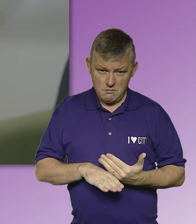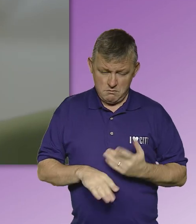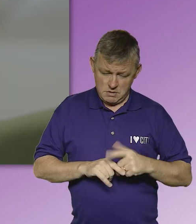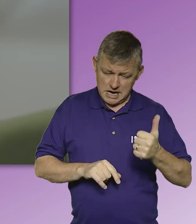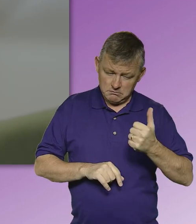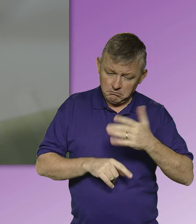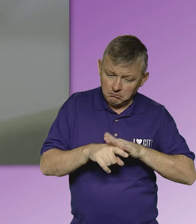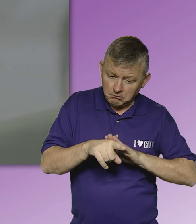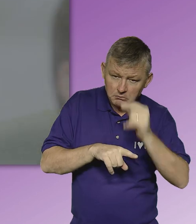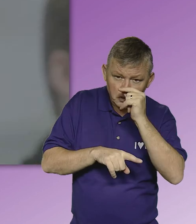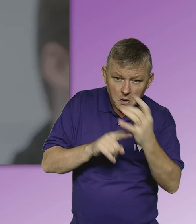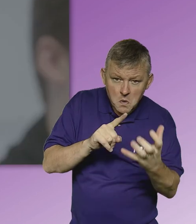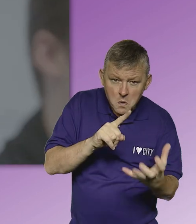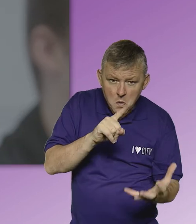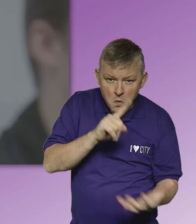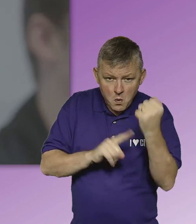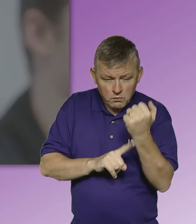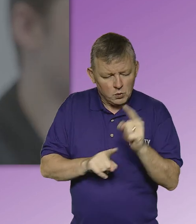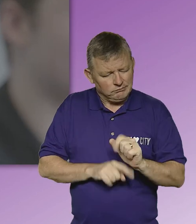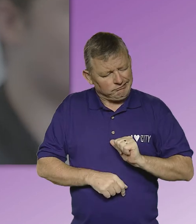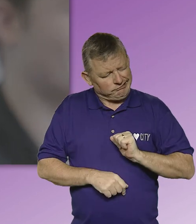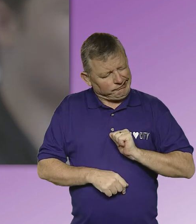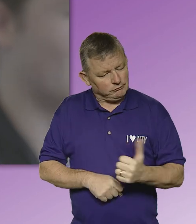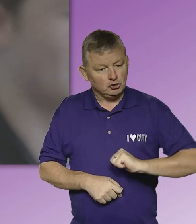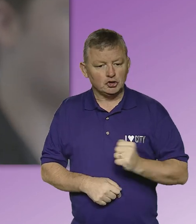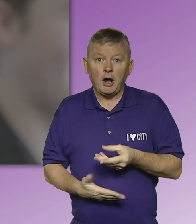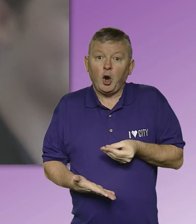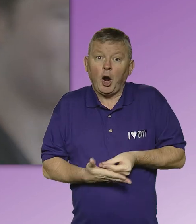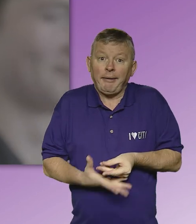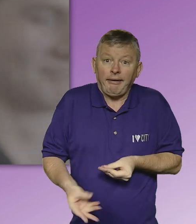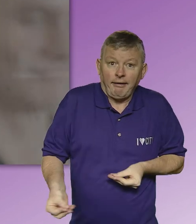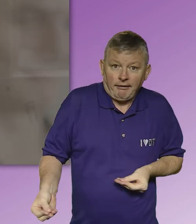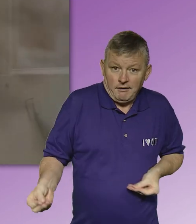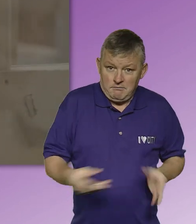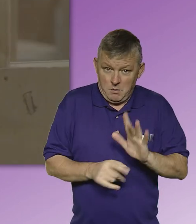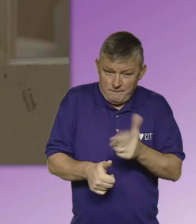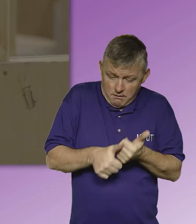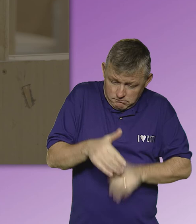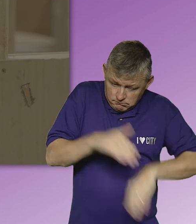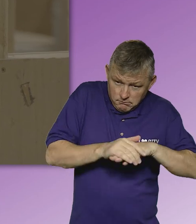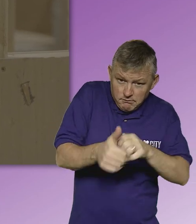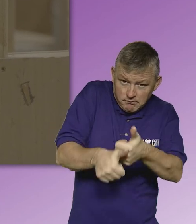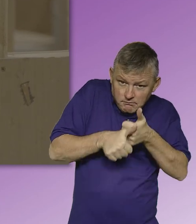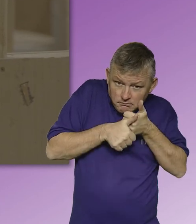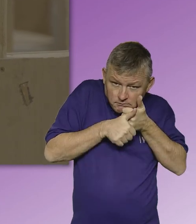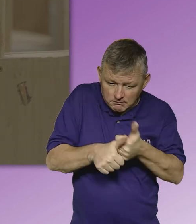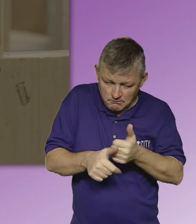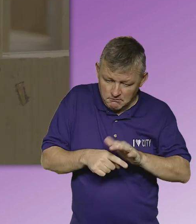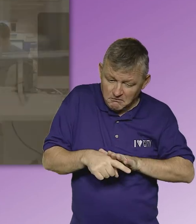So that they can fulfil their potential and improve Scotland's economic performance They will be provided with support to